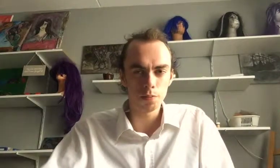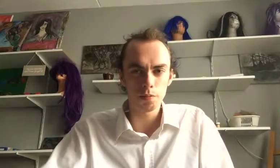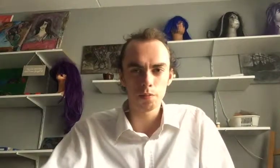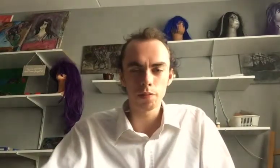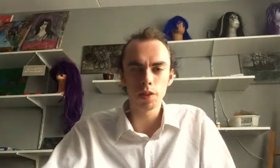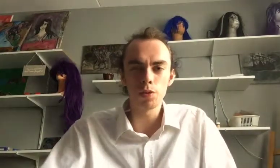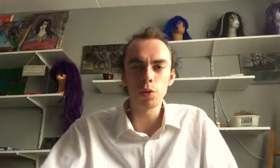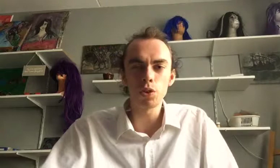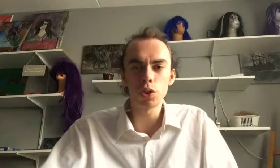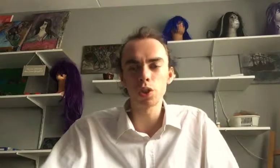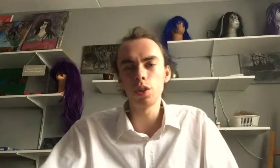fruits.